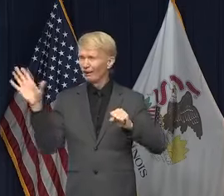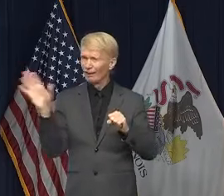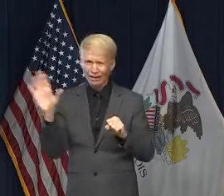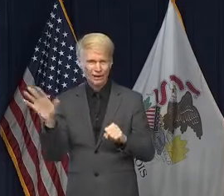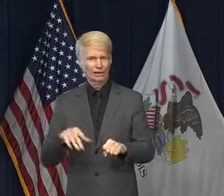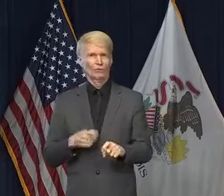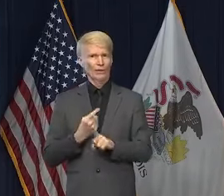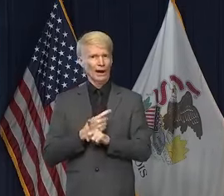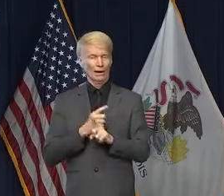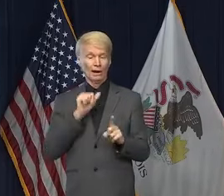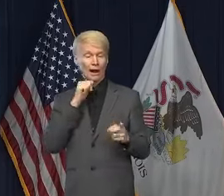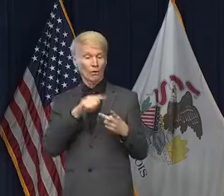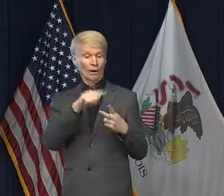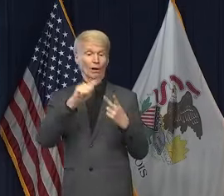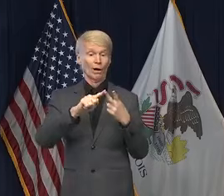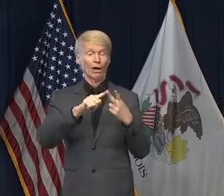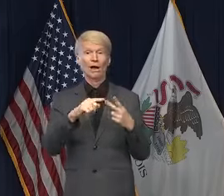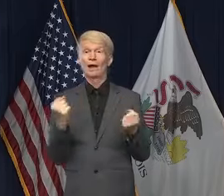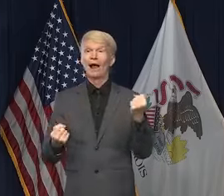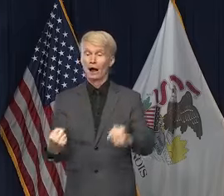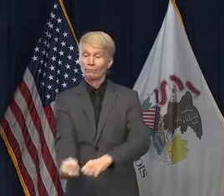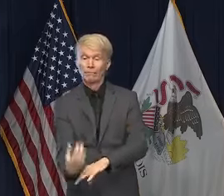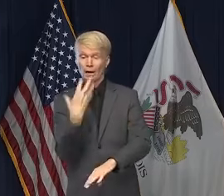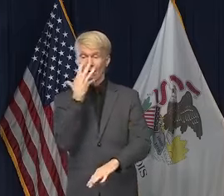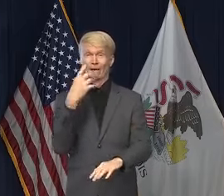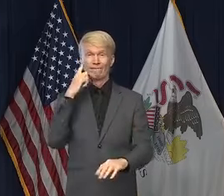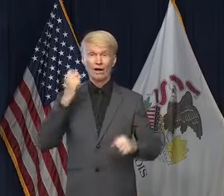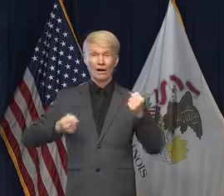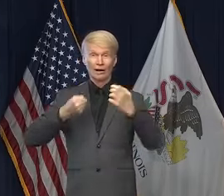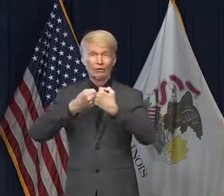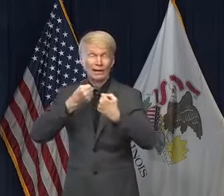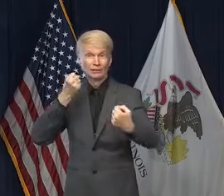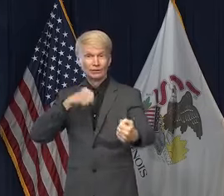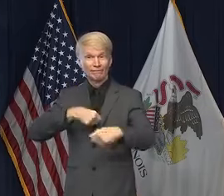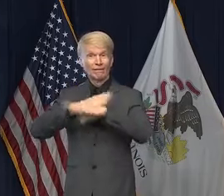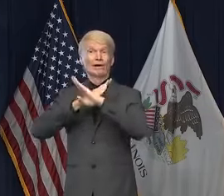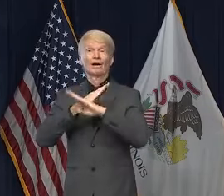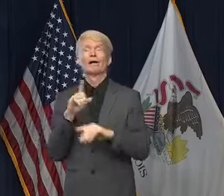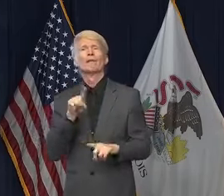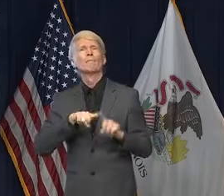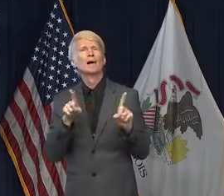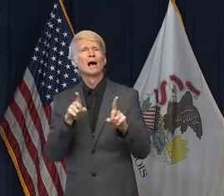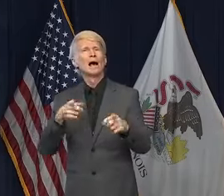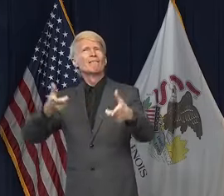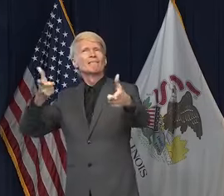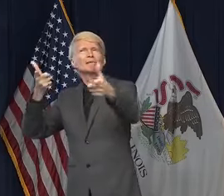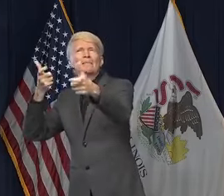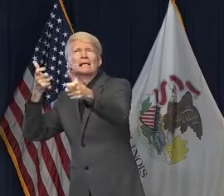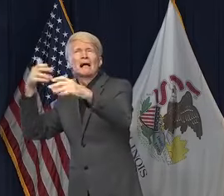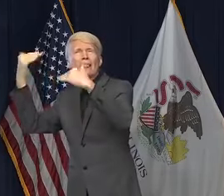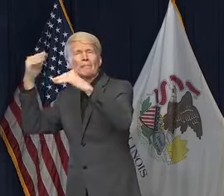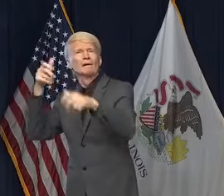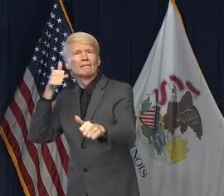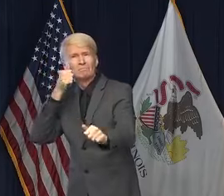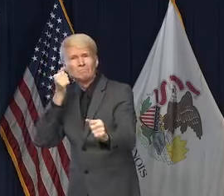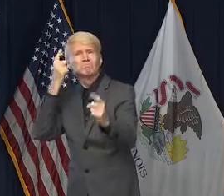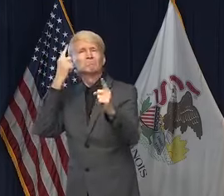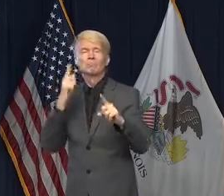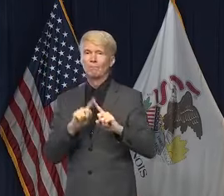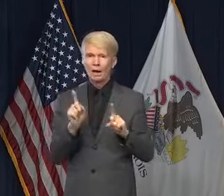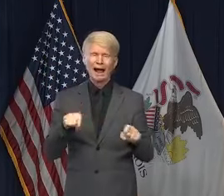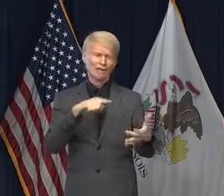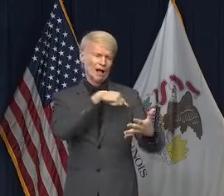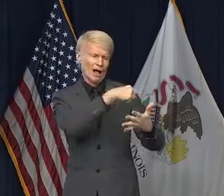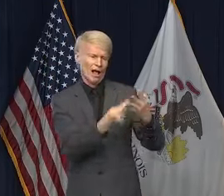only have the car with airbags, you would not only follow speed limits, you would take advantage of all